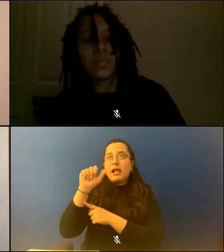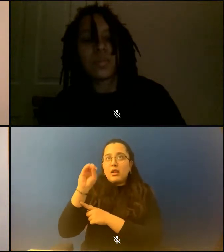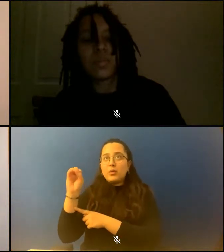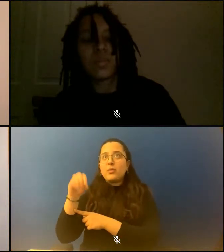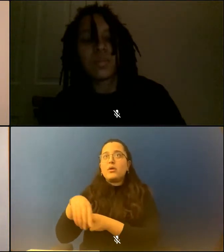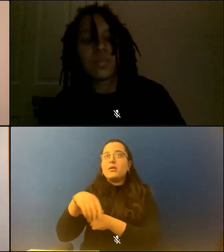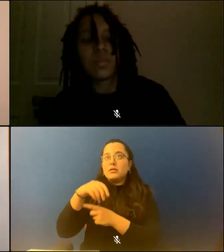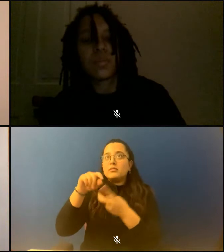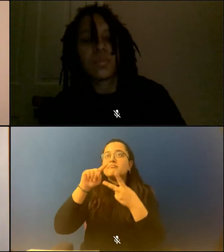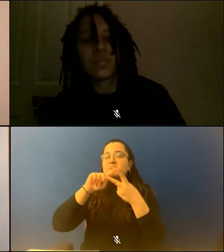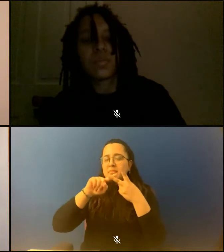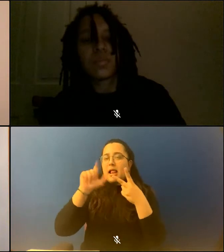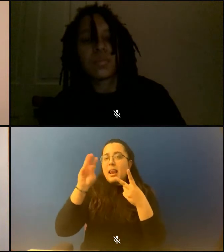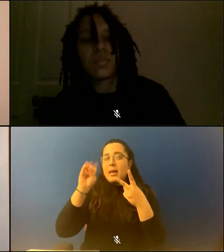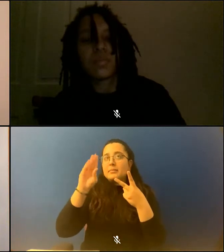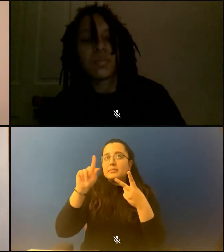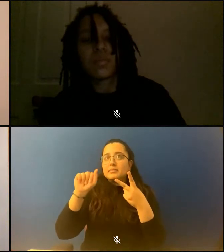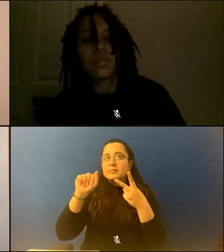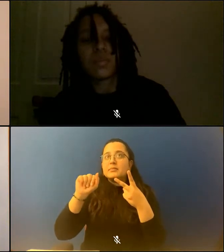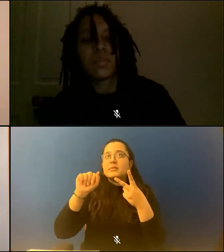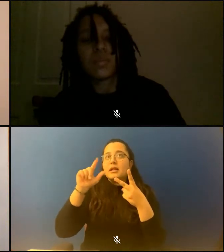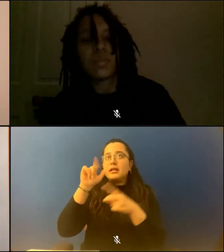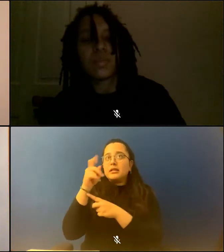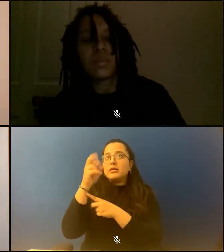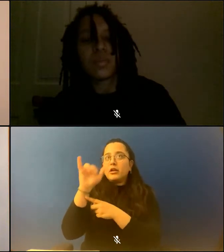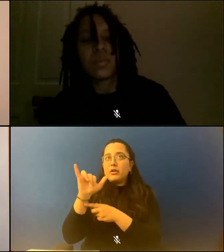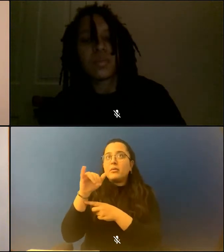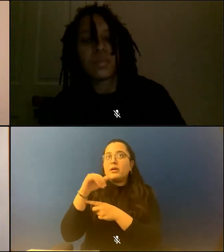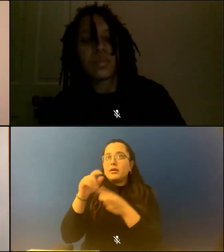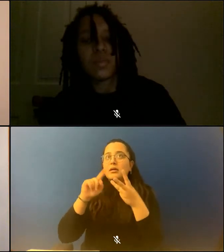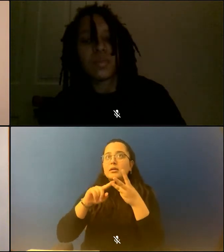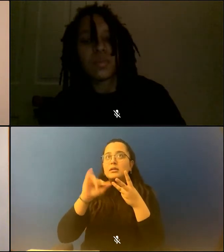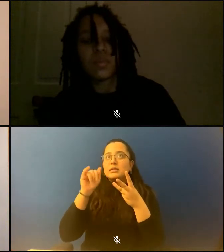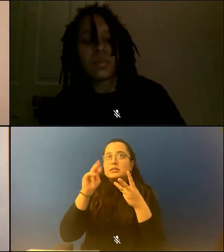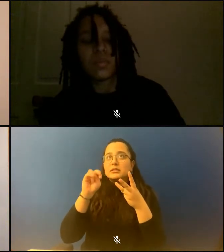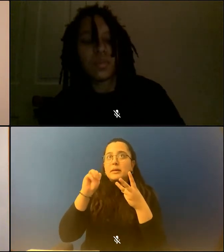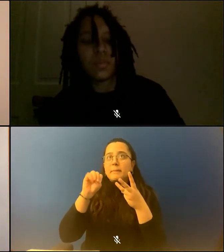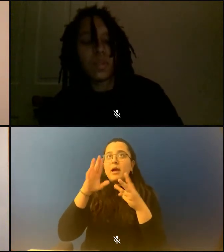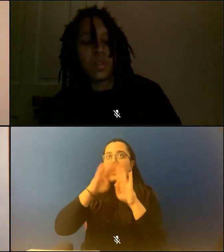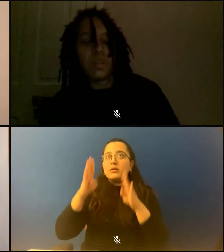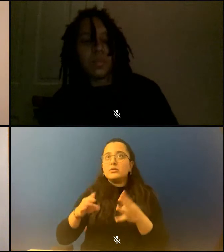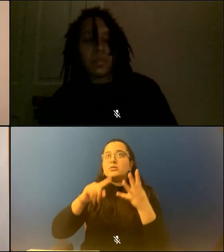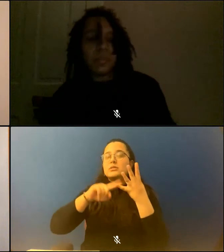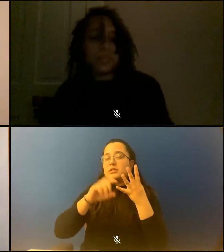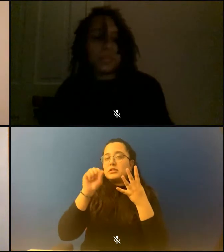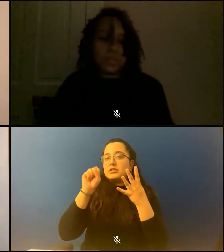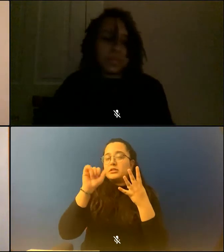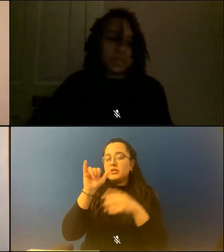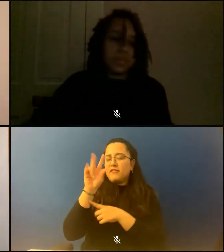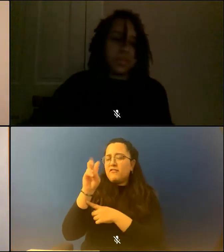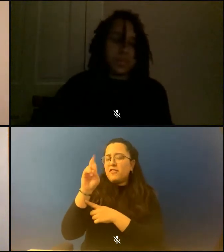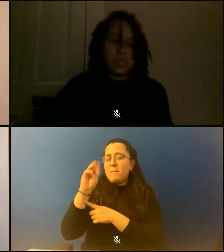Conversation Literary Festival, the Bread Loaf Writers Conference, and the Bread Loaf Environmental Writers Conference.